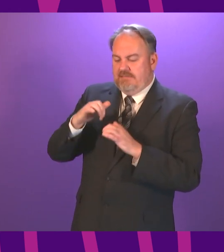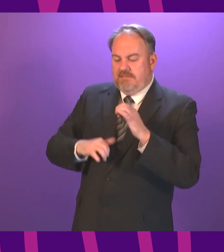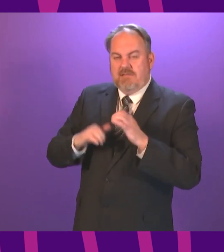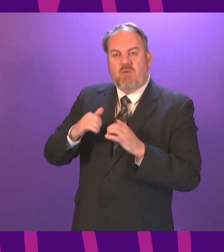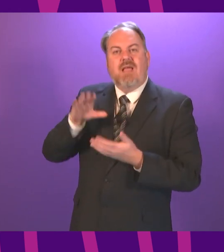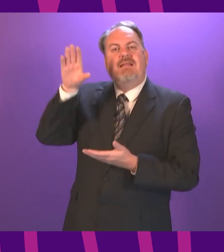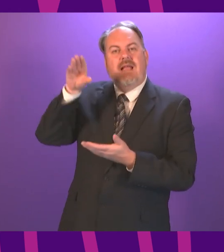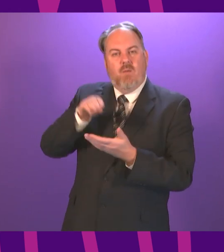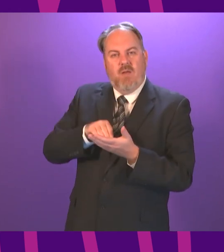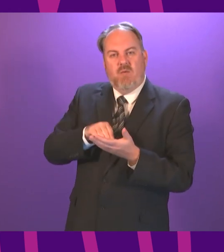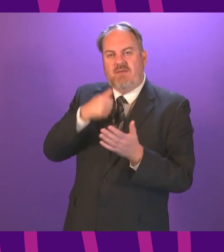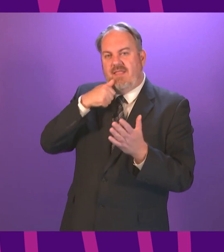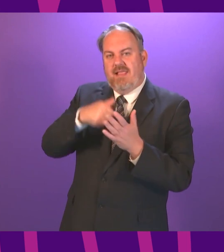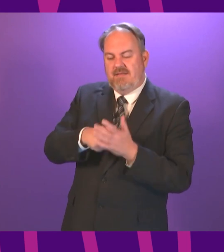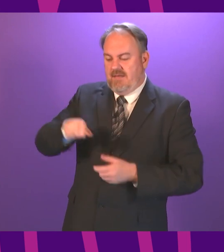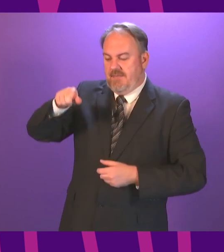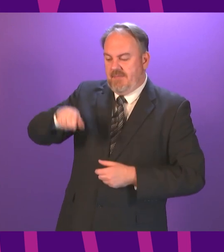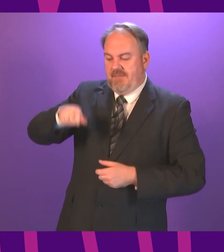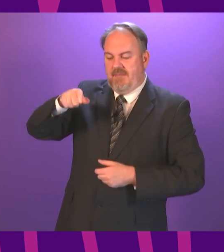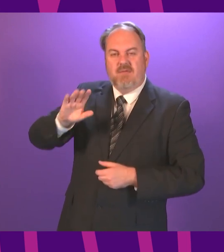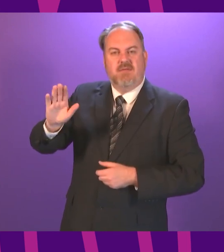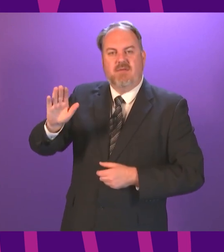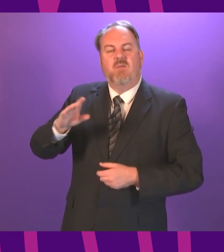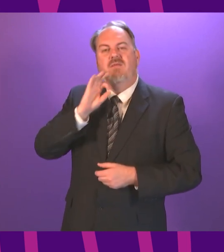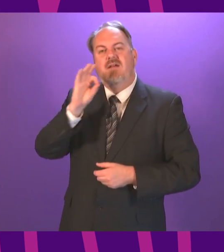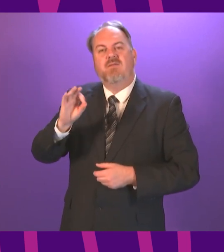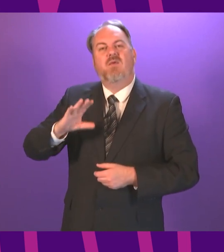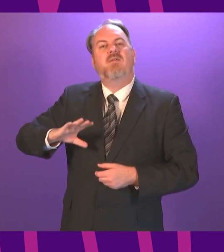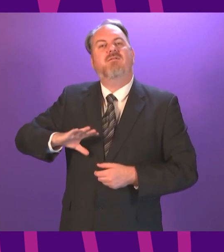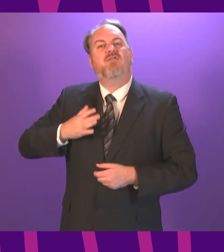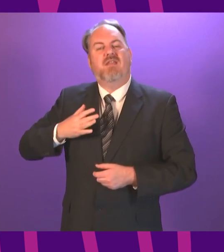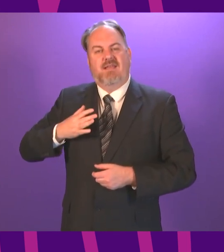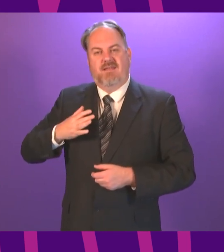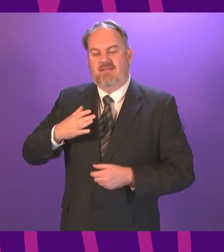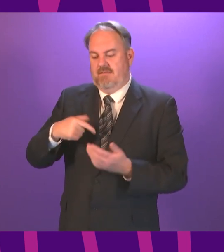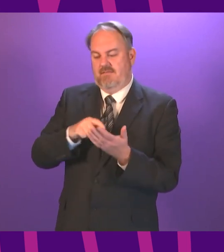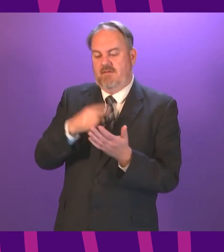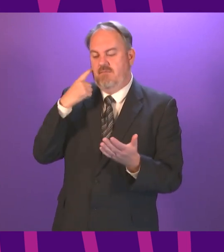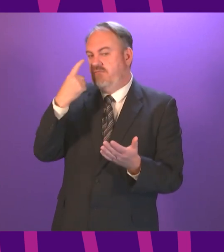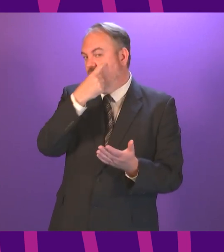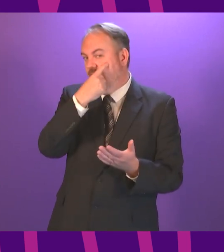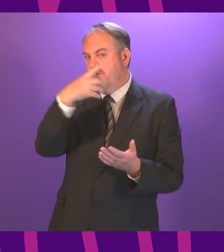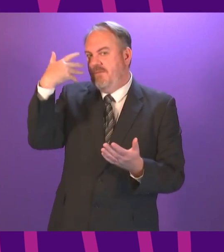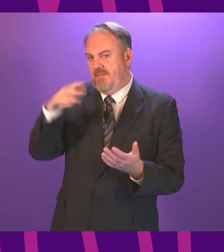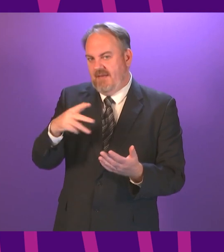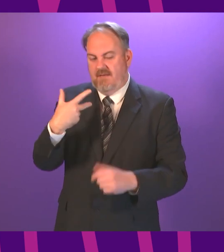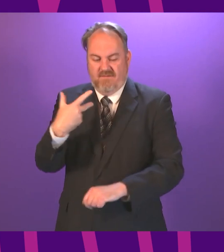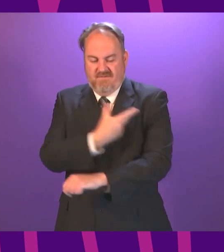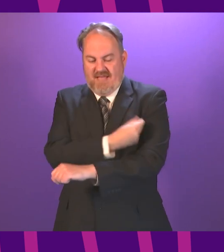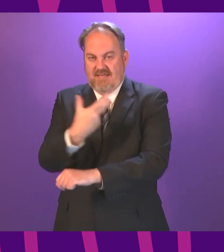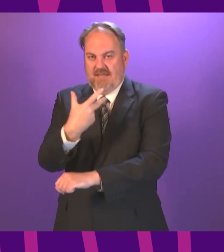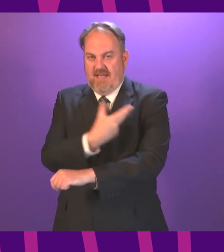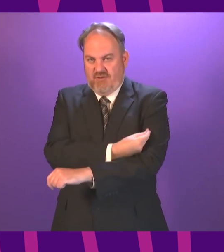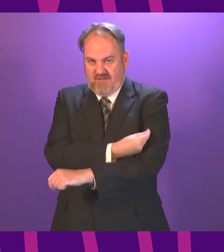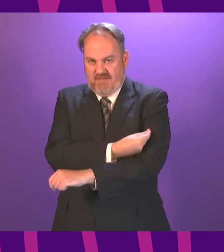that option has been disabled. Requests for our free-of-charge vaccination status record can be made from the free phone COVID